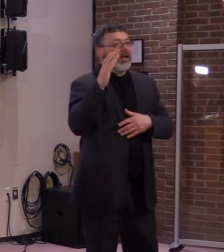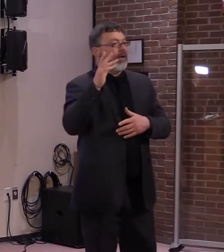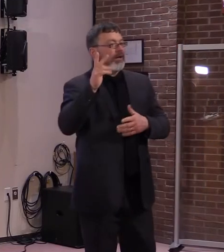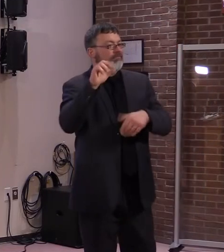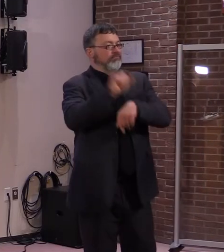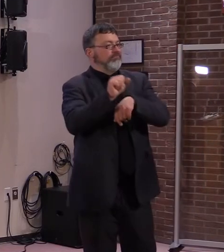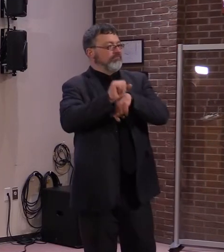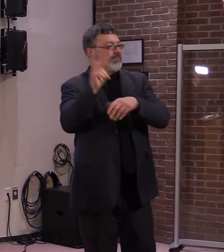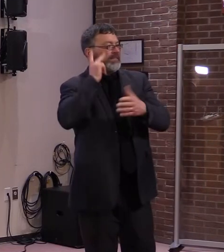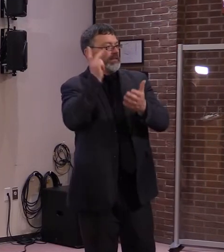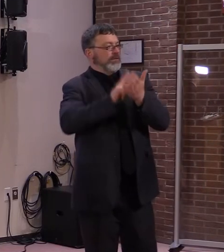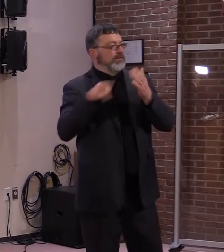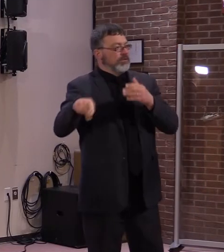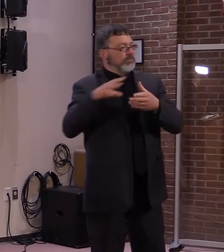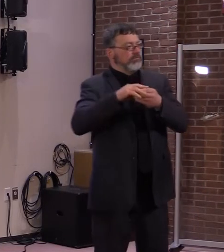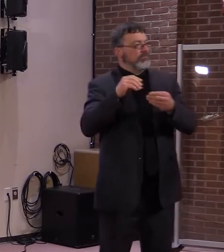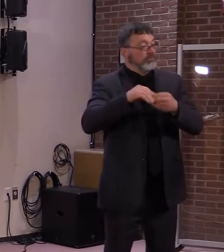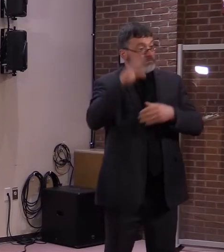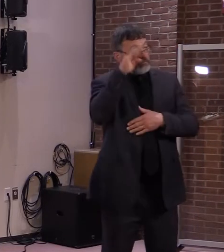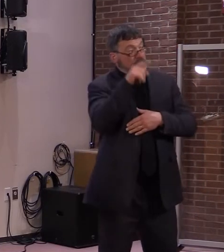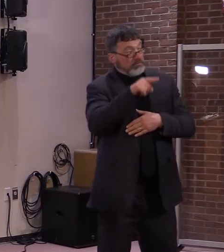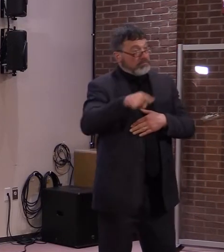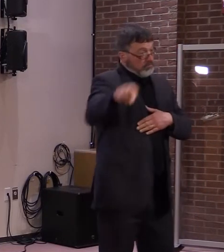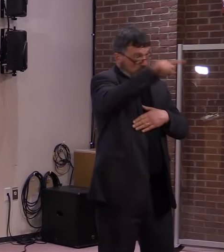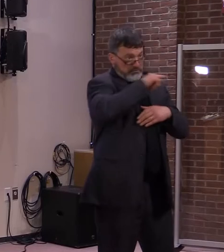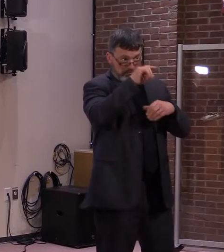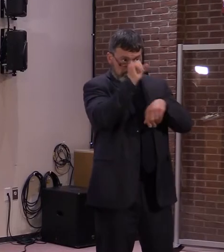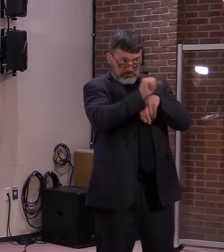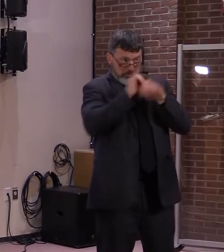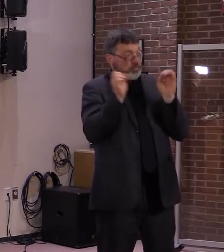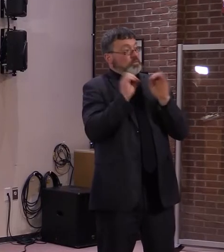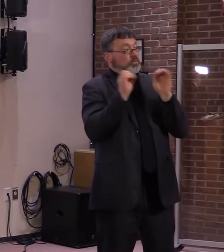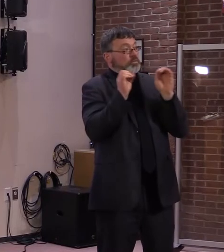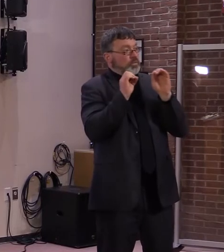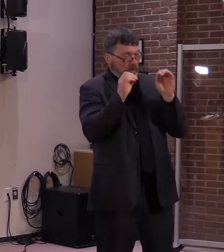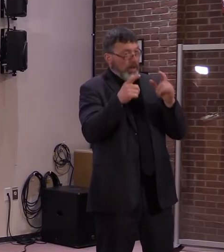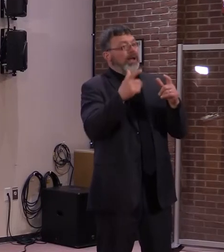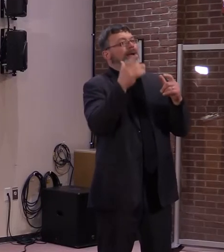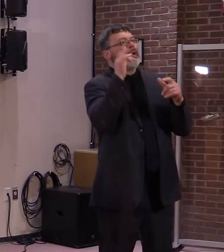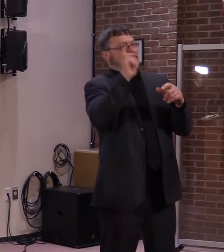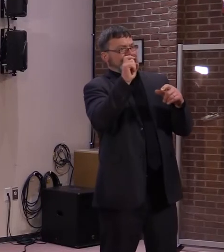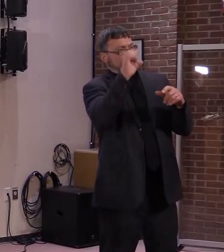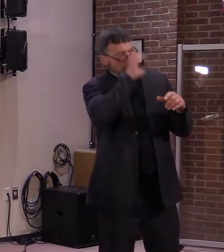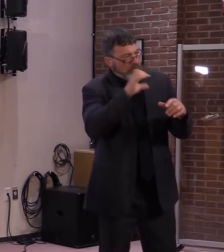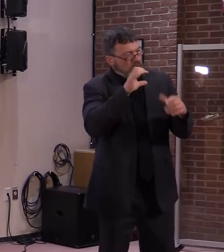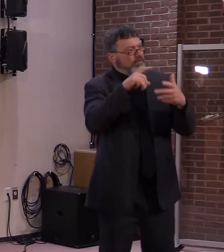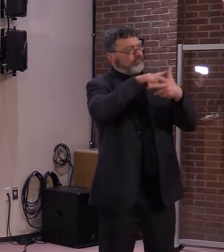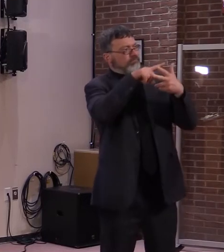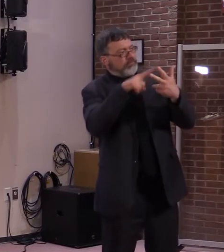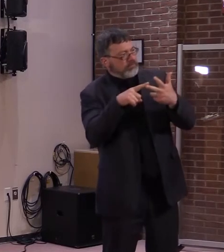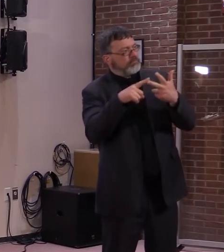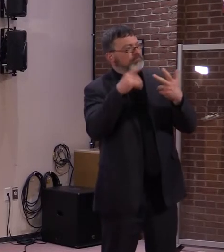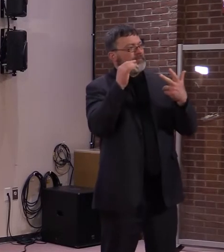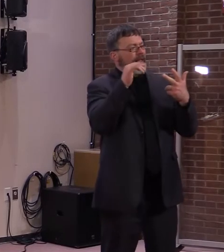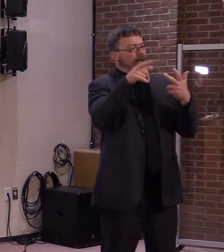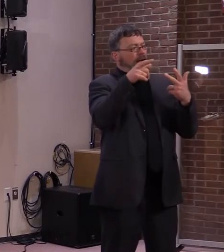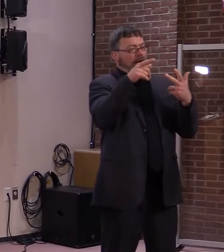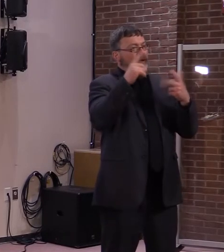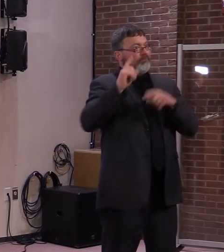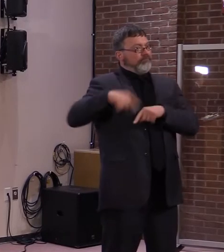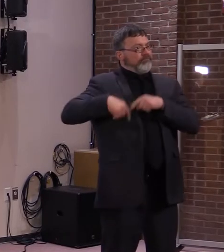back to work. So I'd kind of like to know how the state plans to help them. Maybe you could just describe